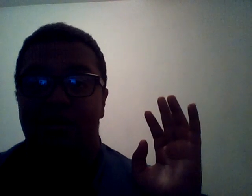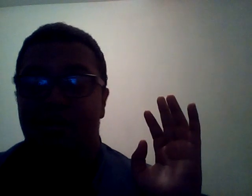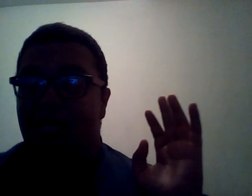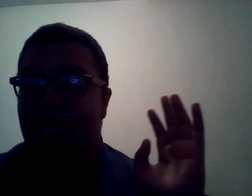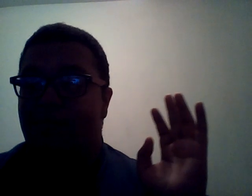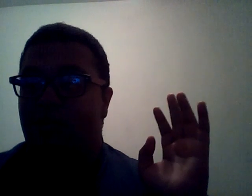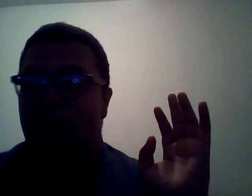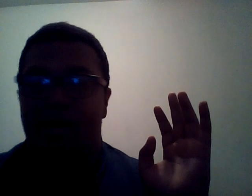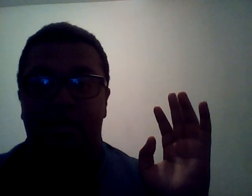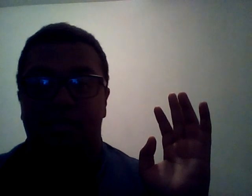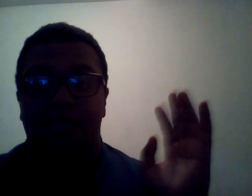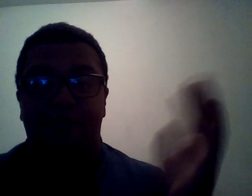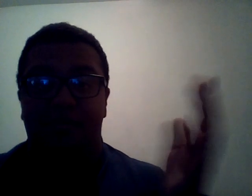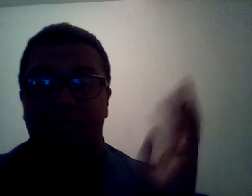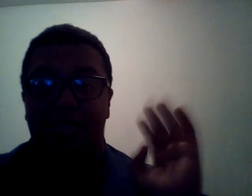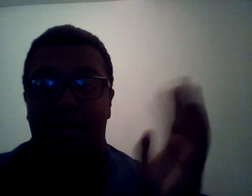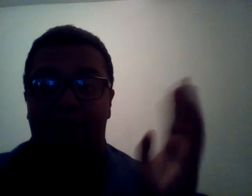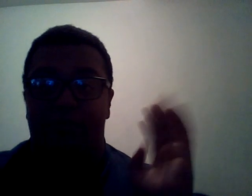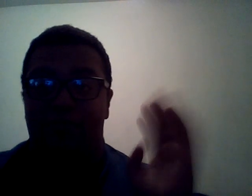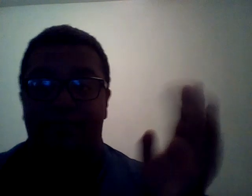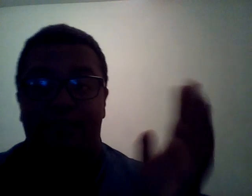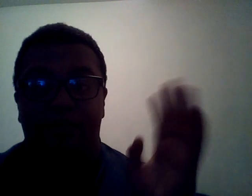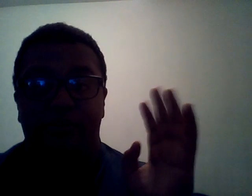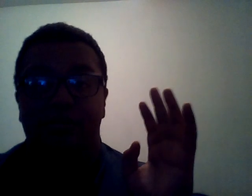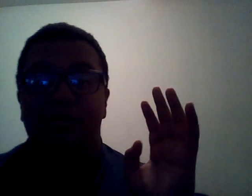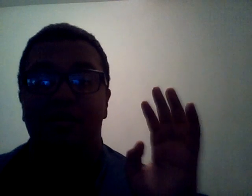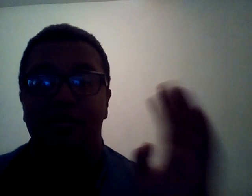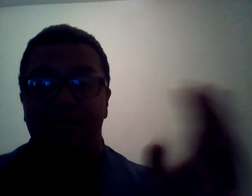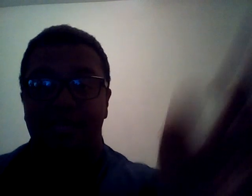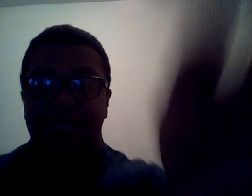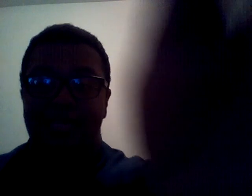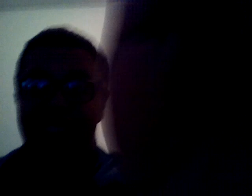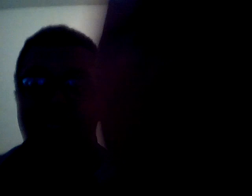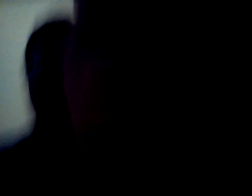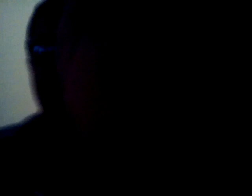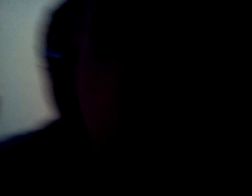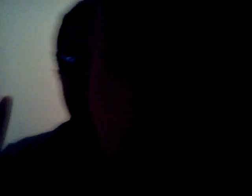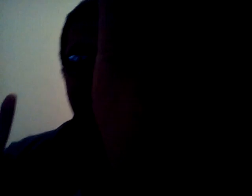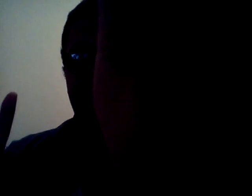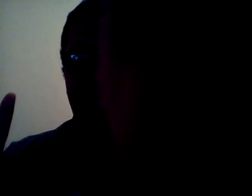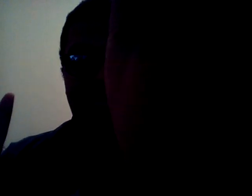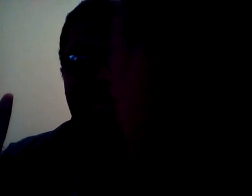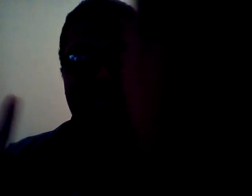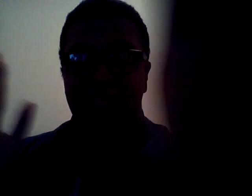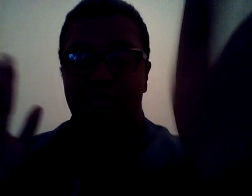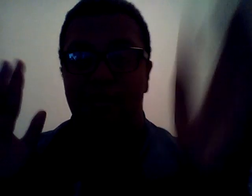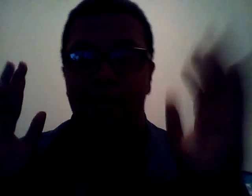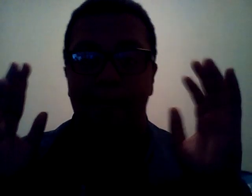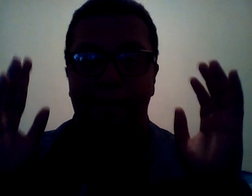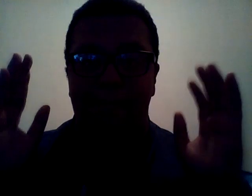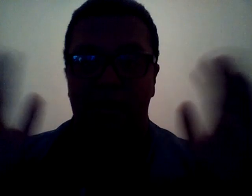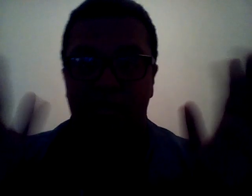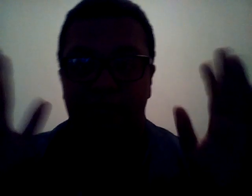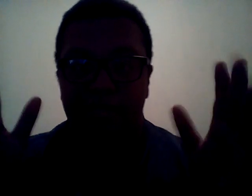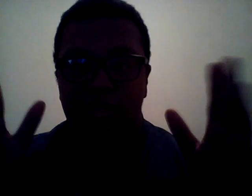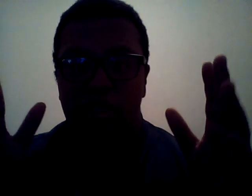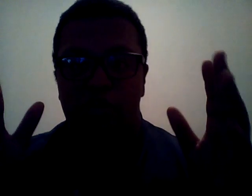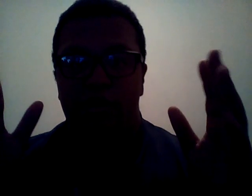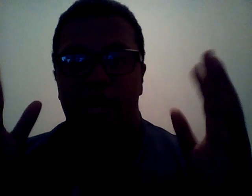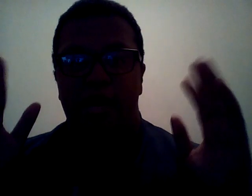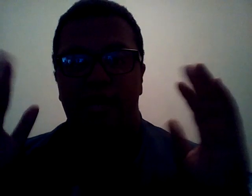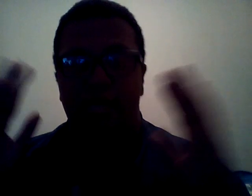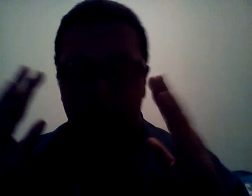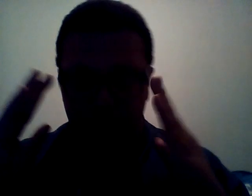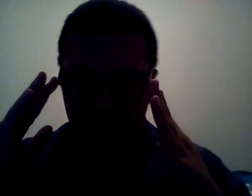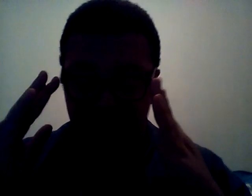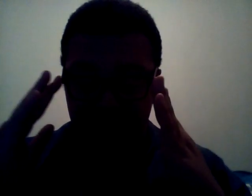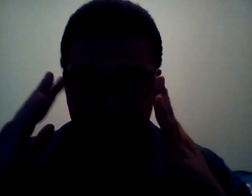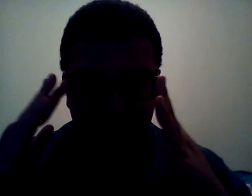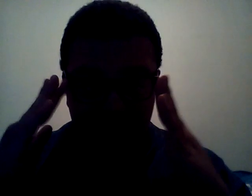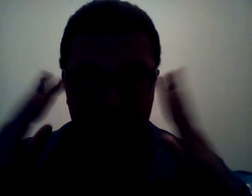even though we're at a difficult time, but remember, this is the last month of this year, and I just want to say,